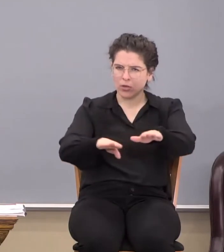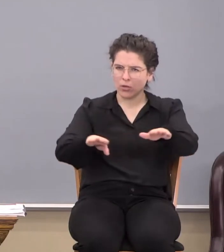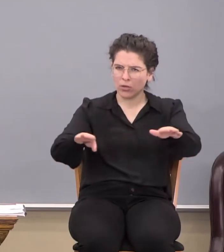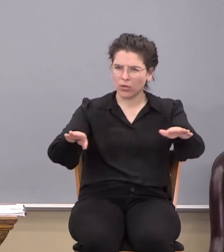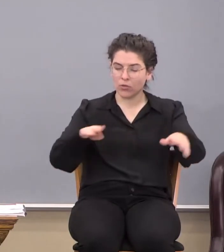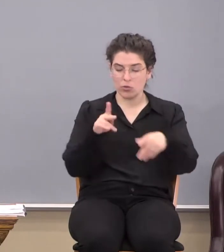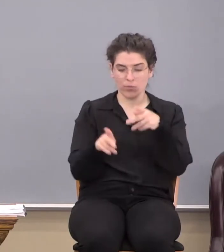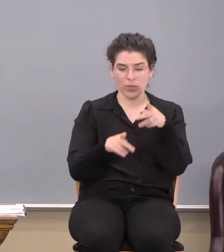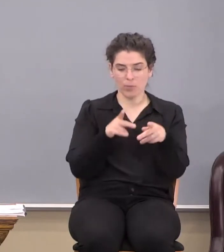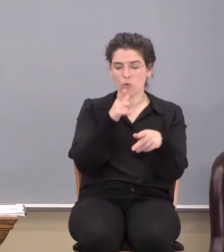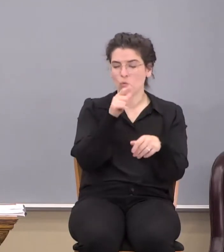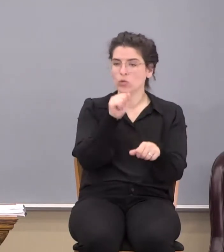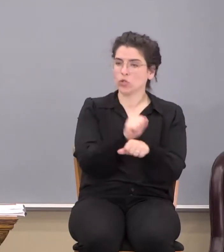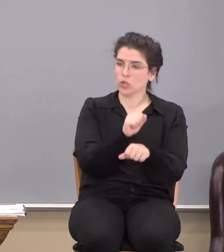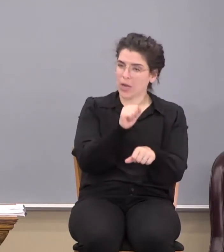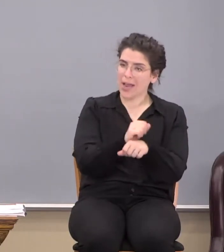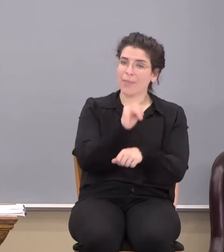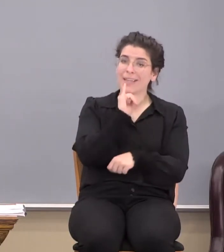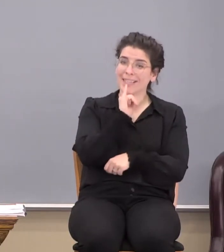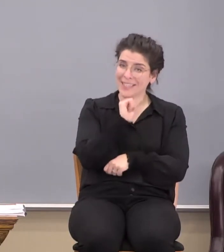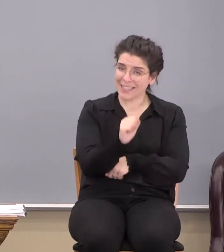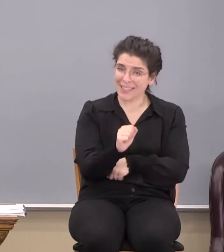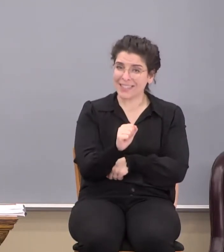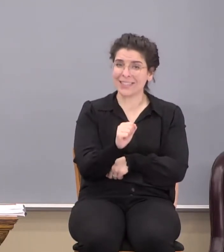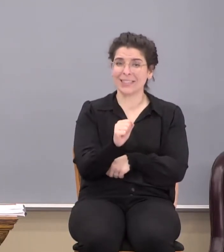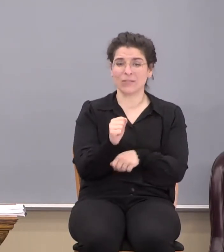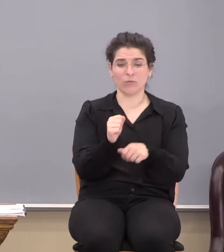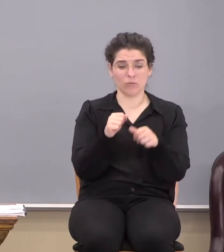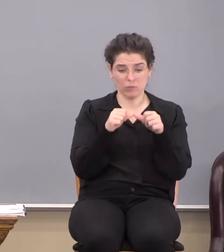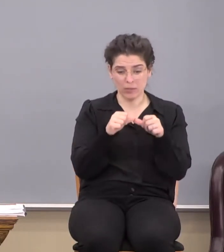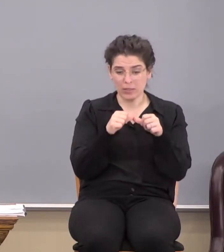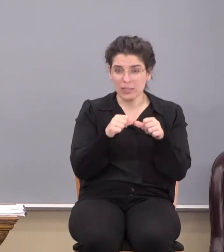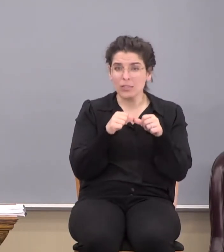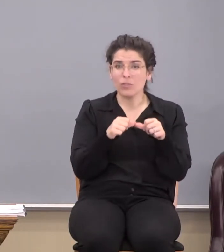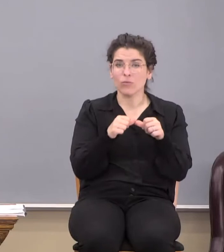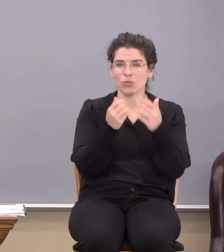those whose job is to maintain the darkness.